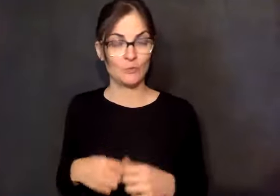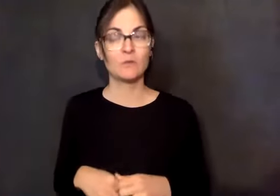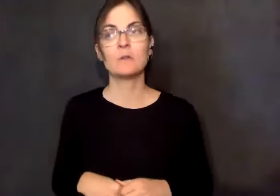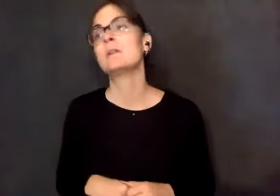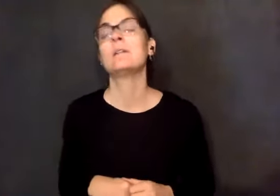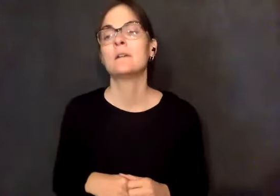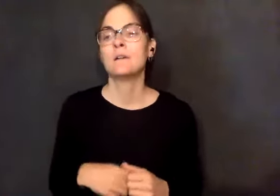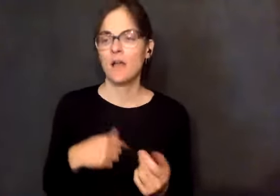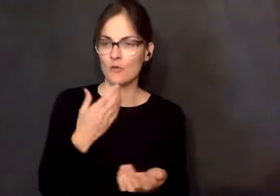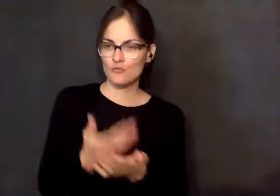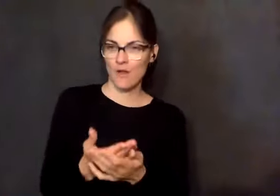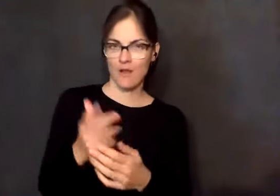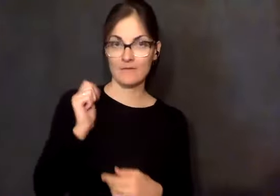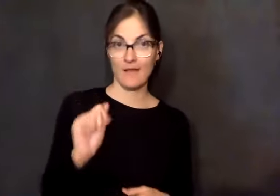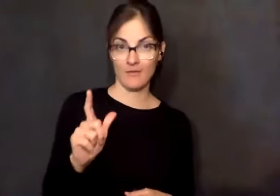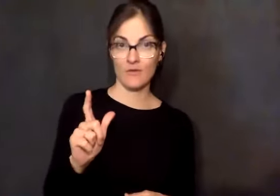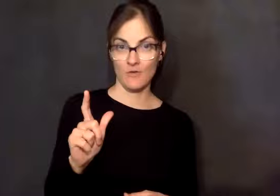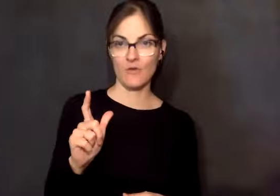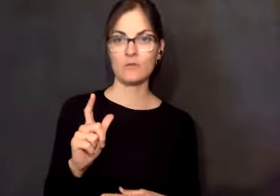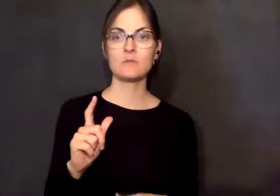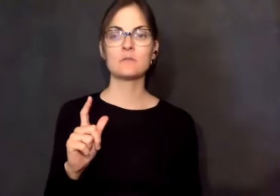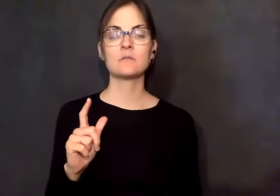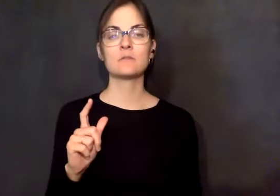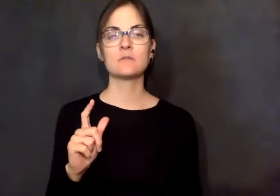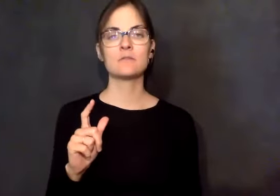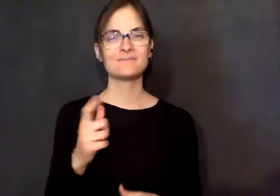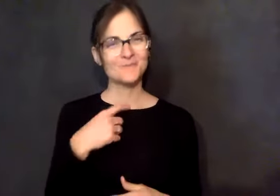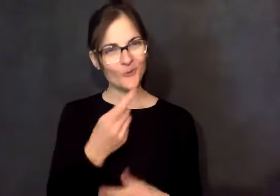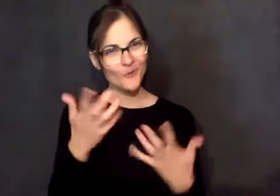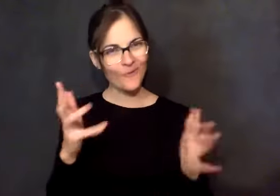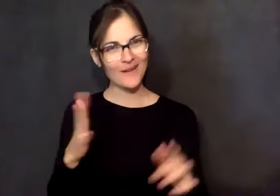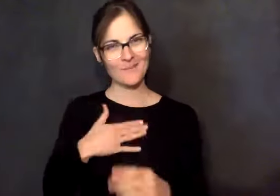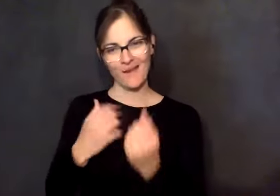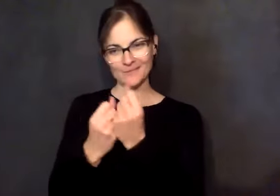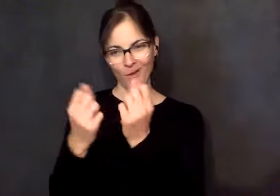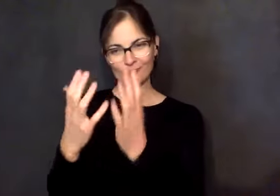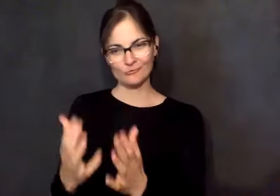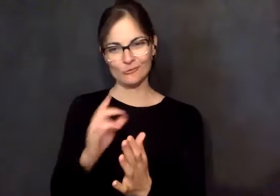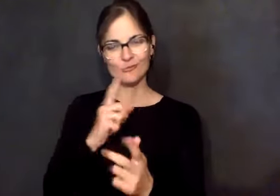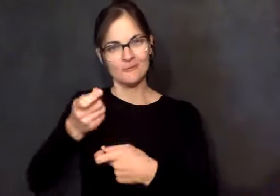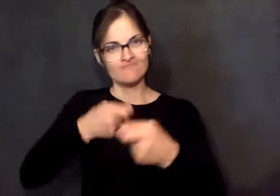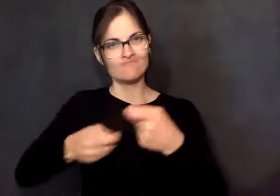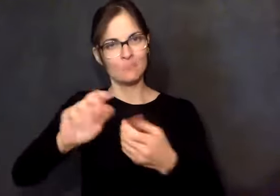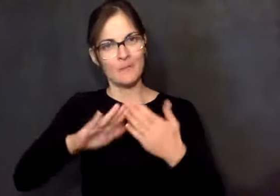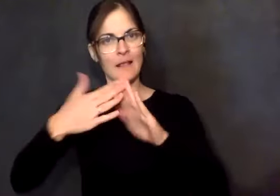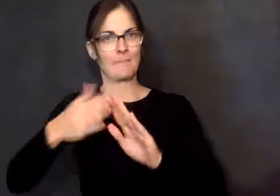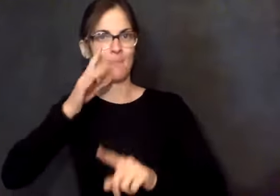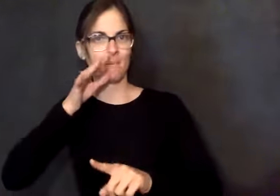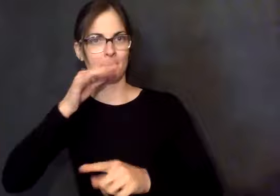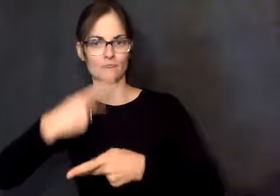so, when I got in Al-Anon, and like I say, my sponsor became my first mother.